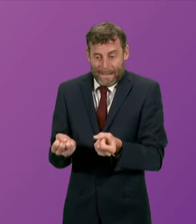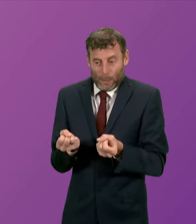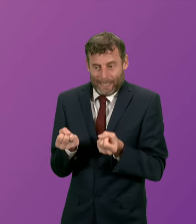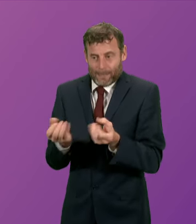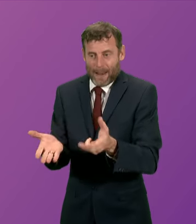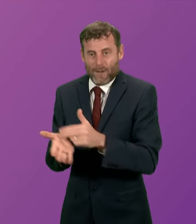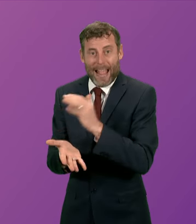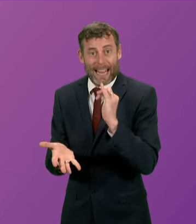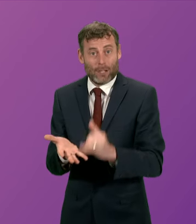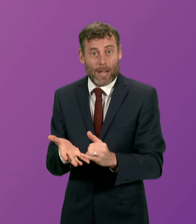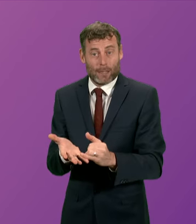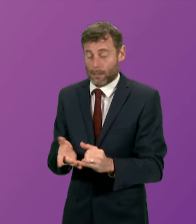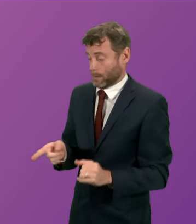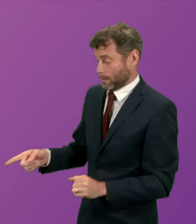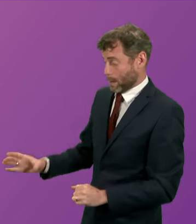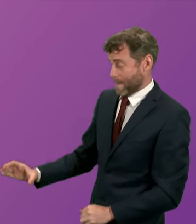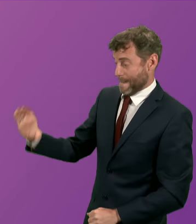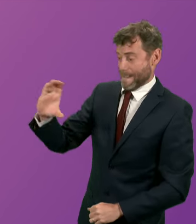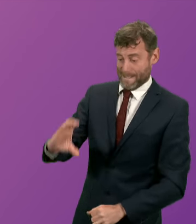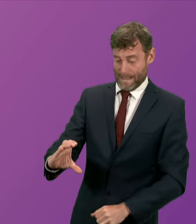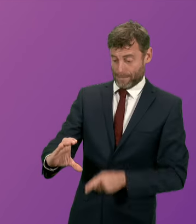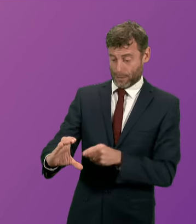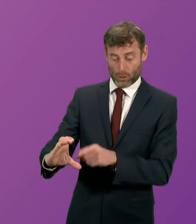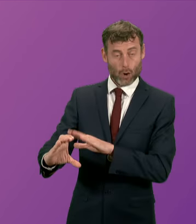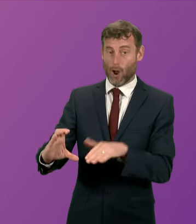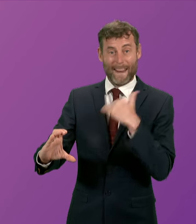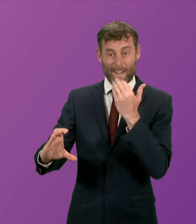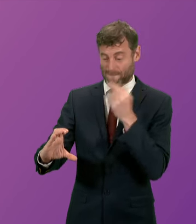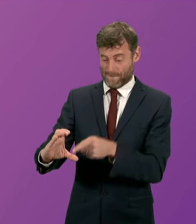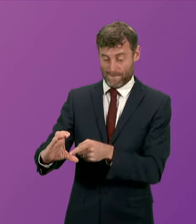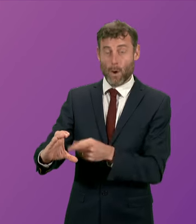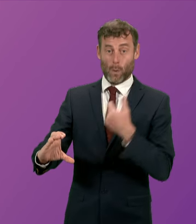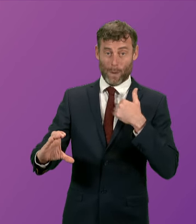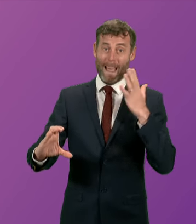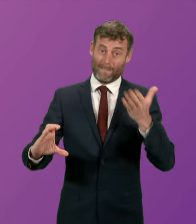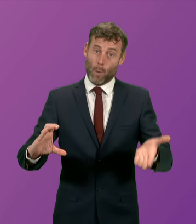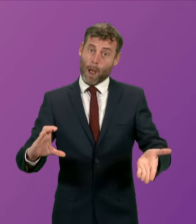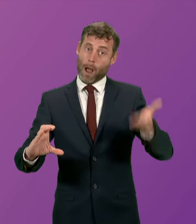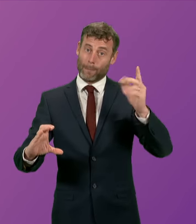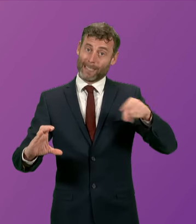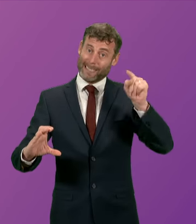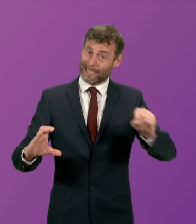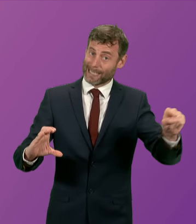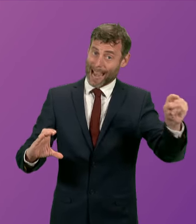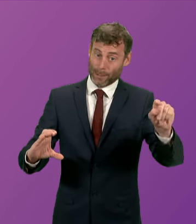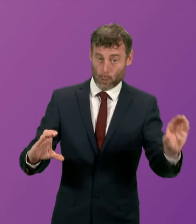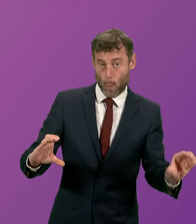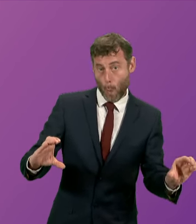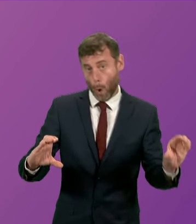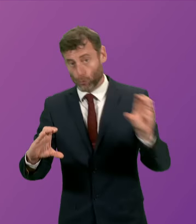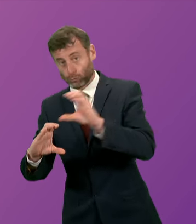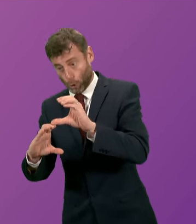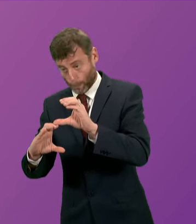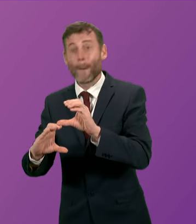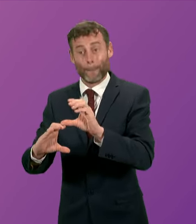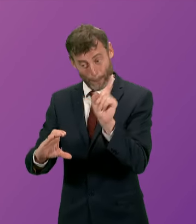this government has taken the hard decisions to increase tax to improve the amount of money that's invested